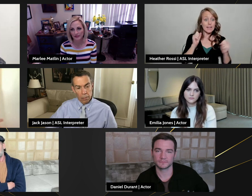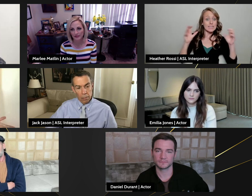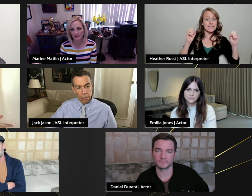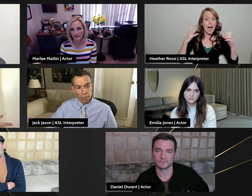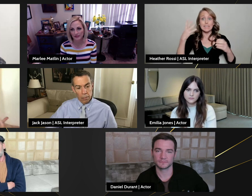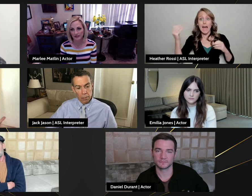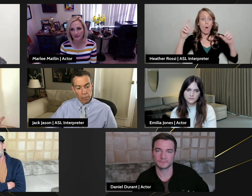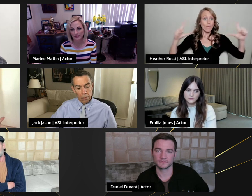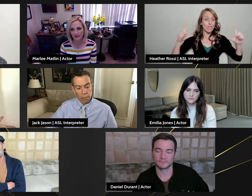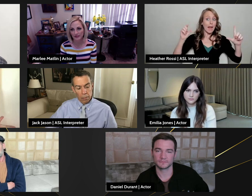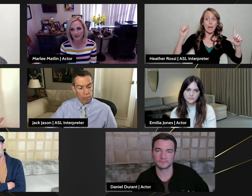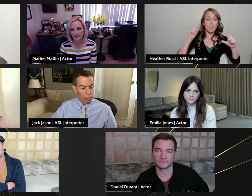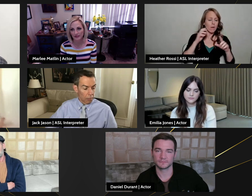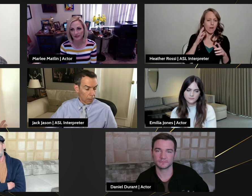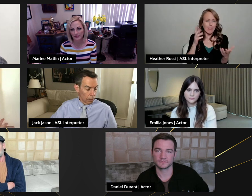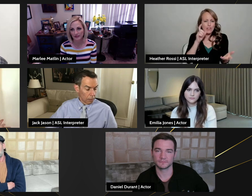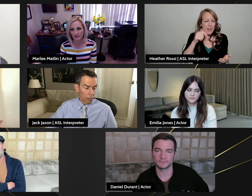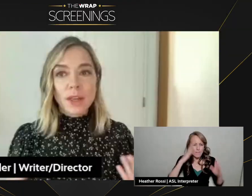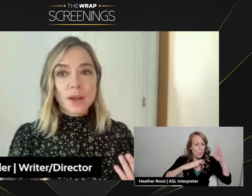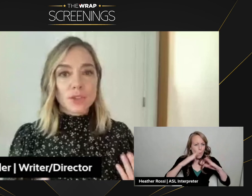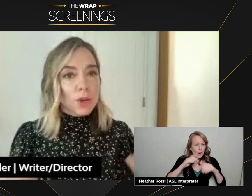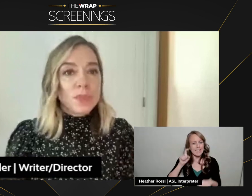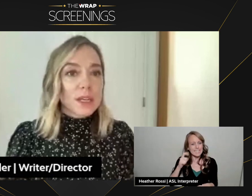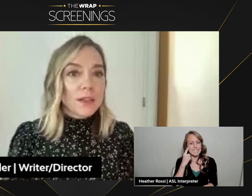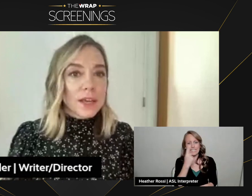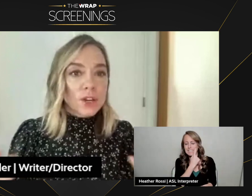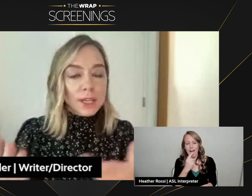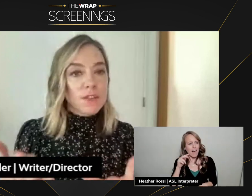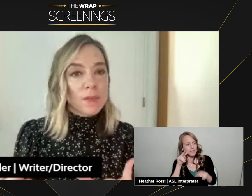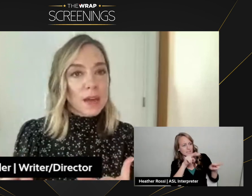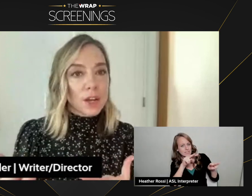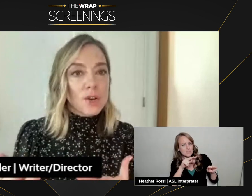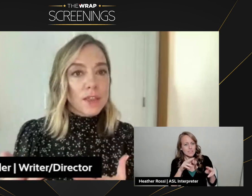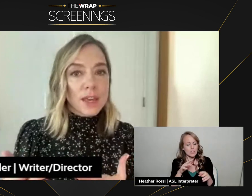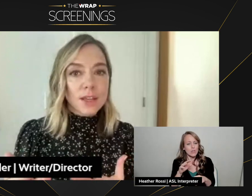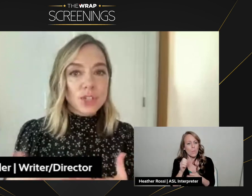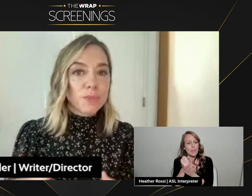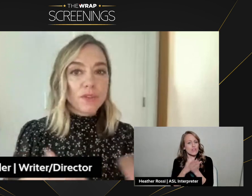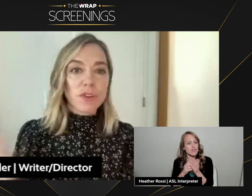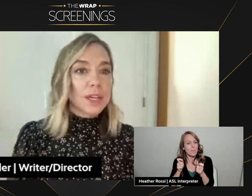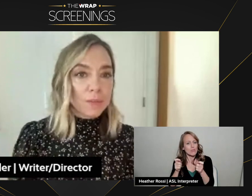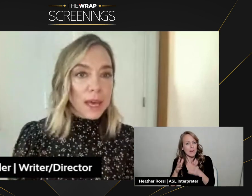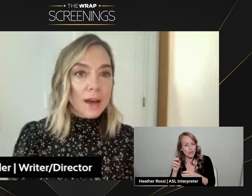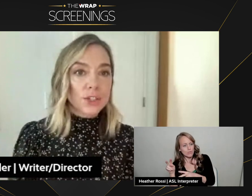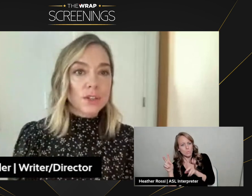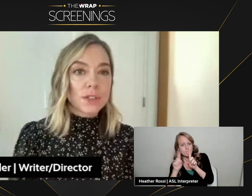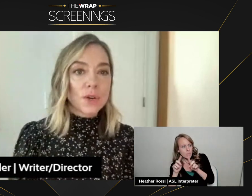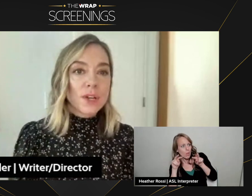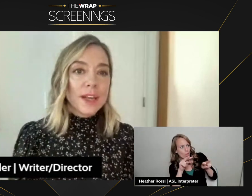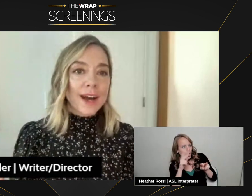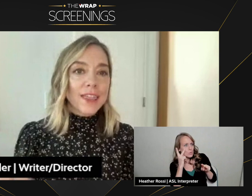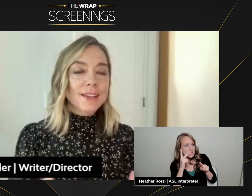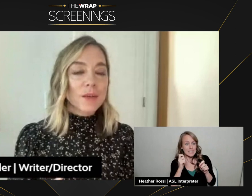person who's the equivalent of the, you know, scripty there to give them that note, and they can just be free and be actors.